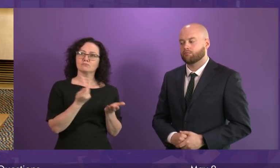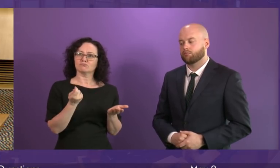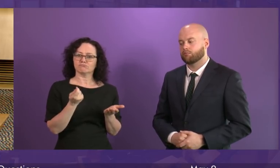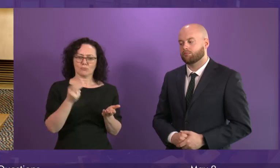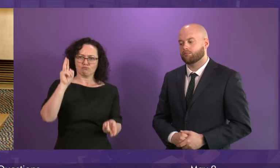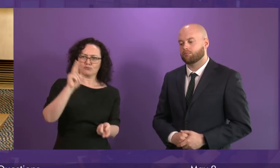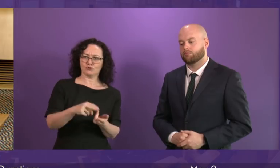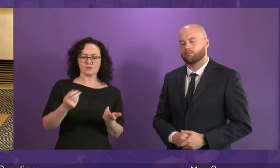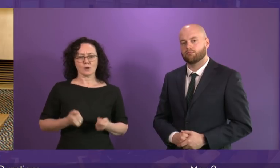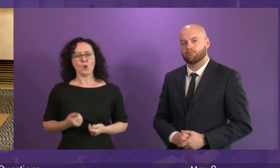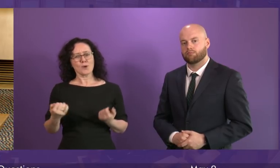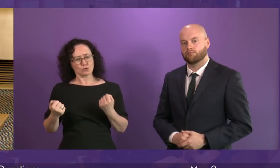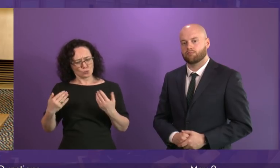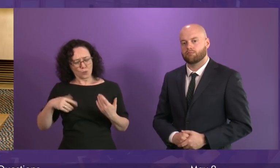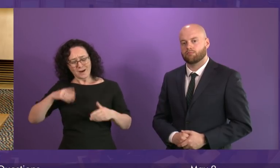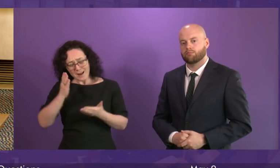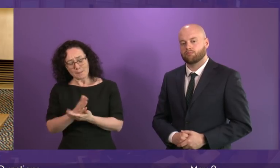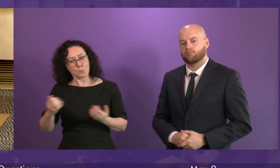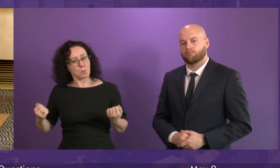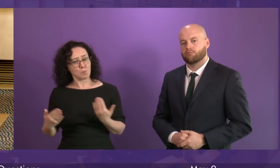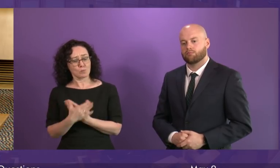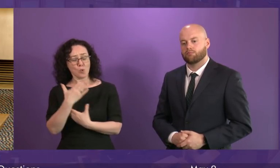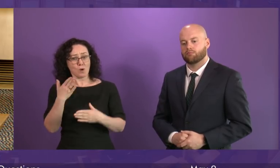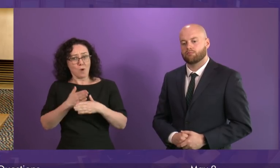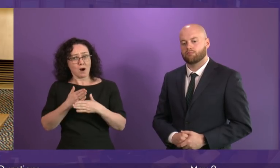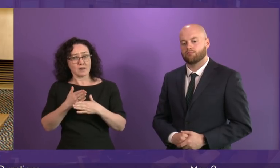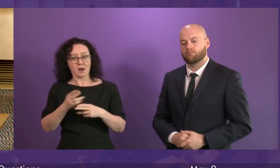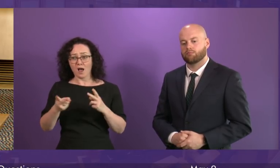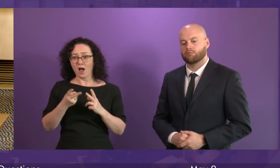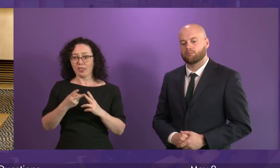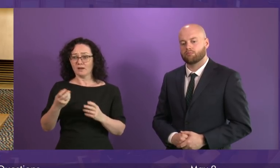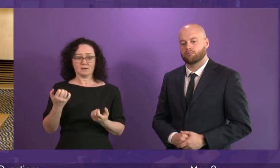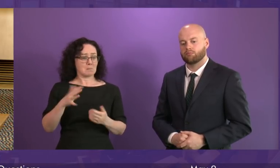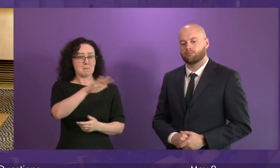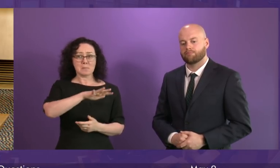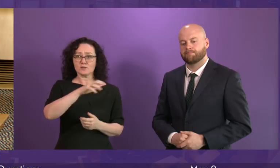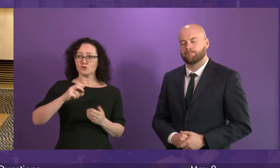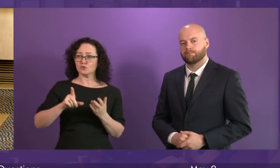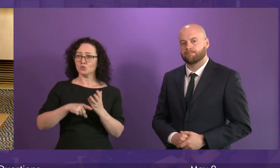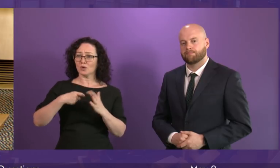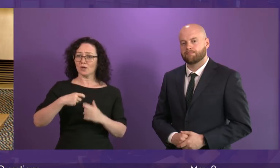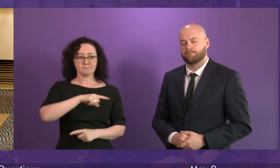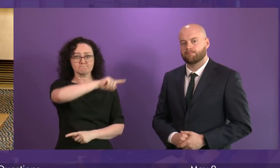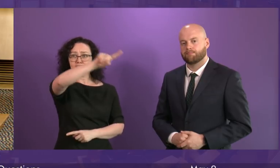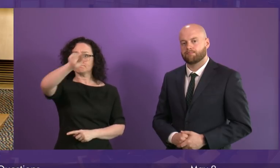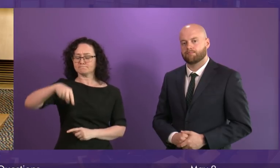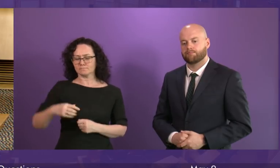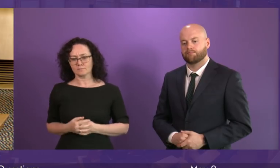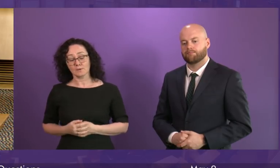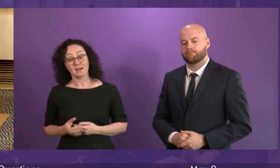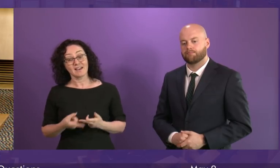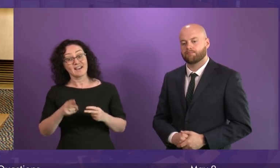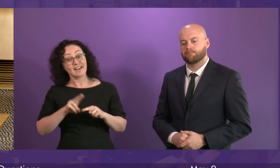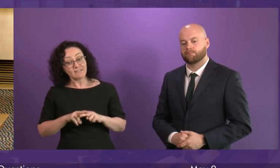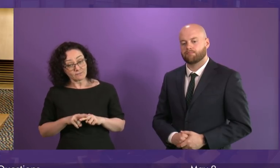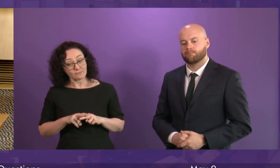doing more than any other government anywhere else in the UK, and we will continue to do so. We wouldn't be able to afford to do most of